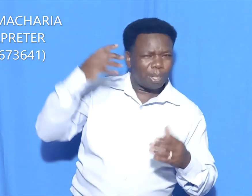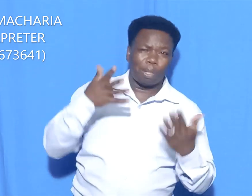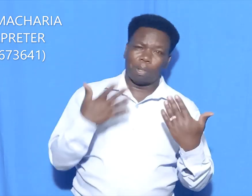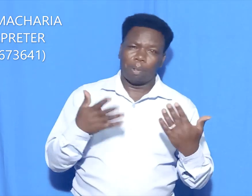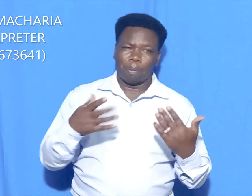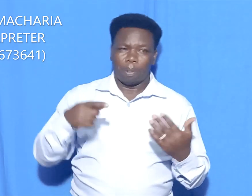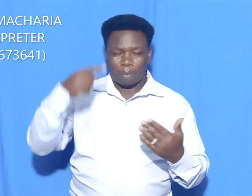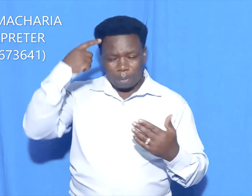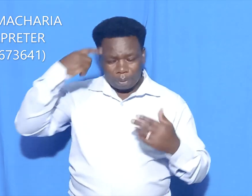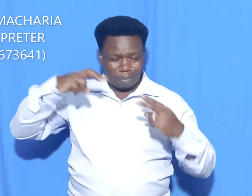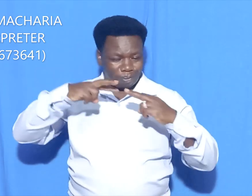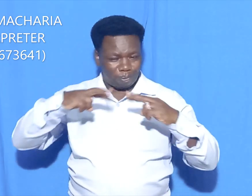passport-sized photographs,